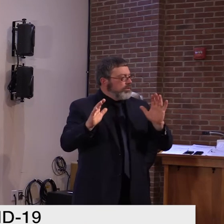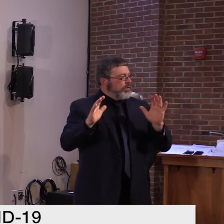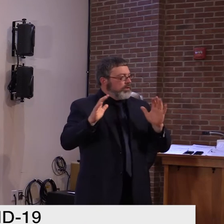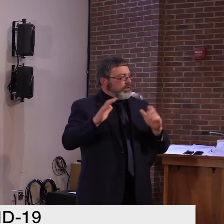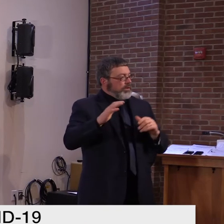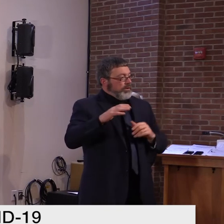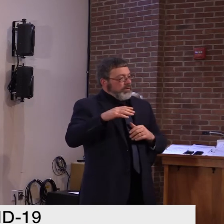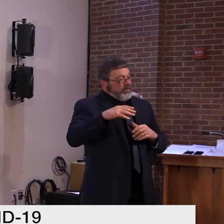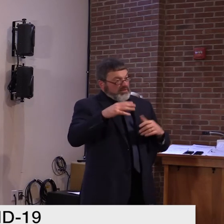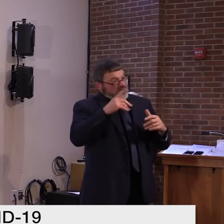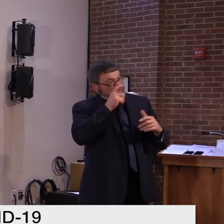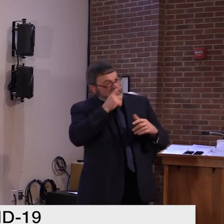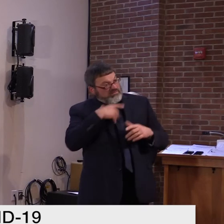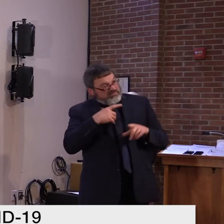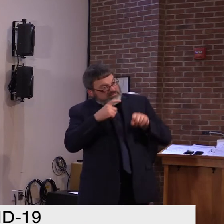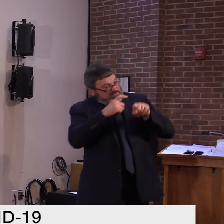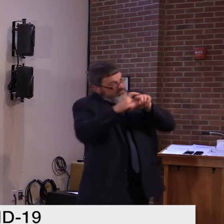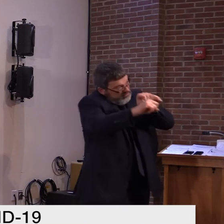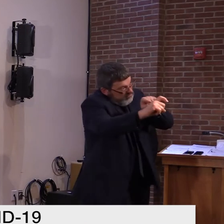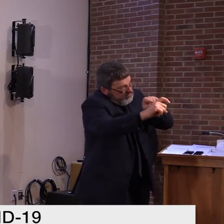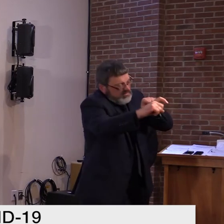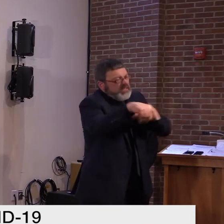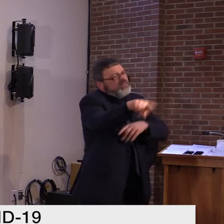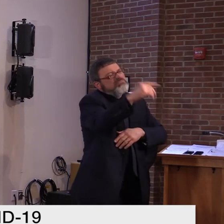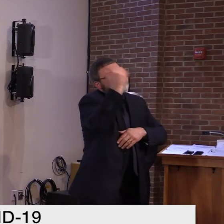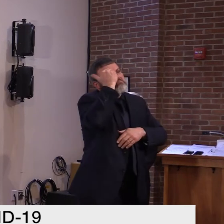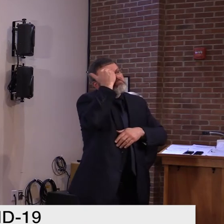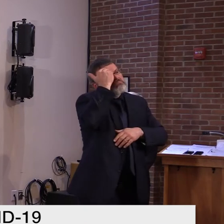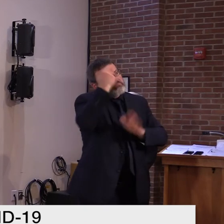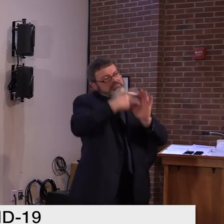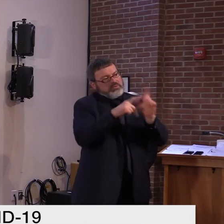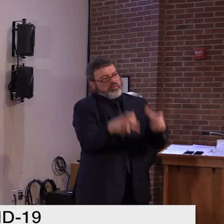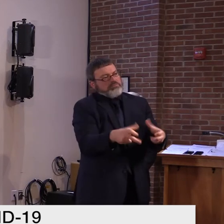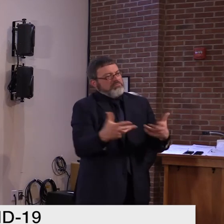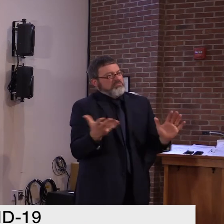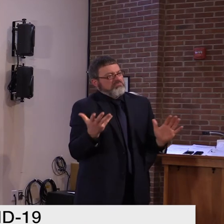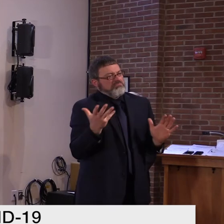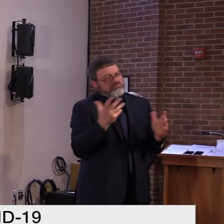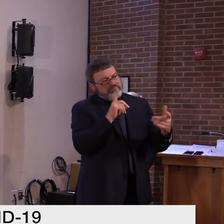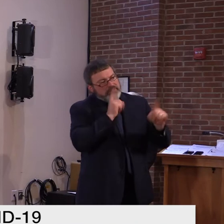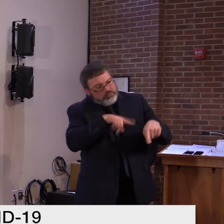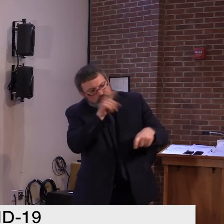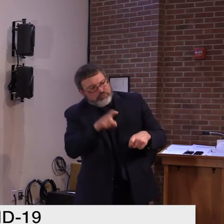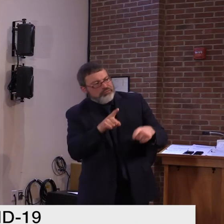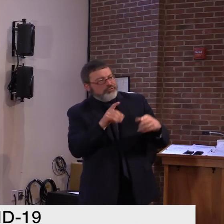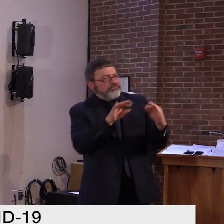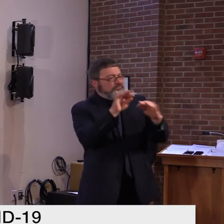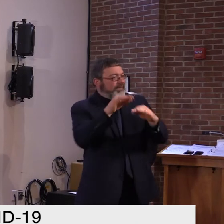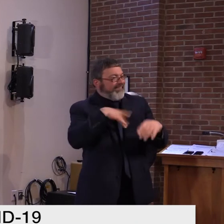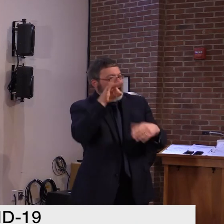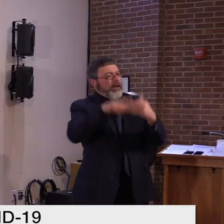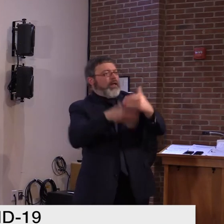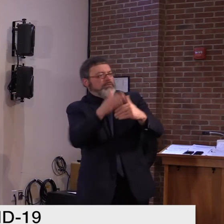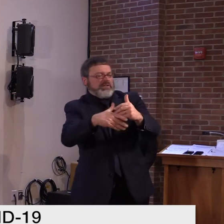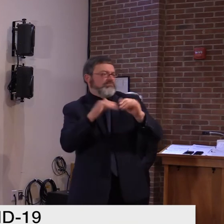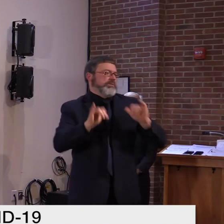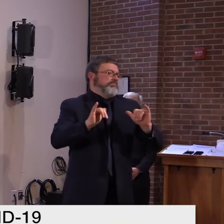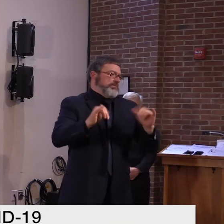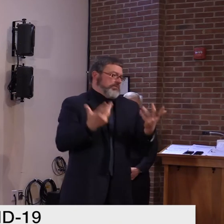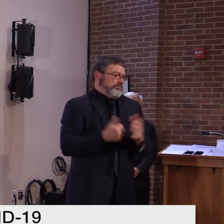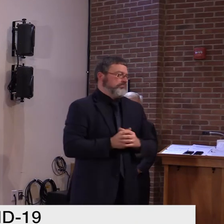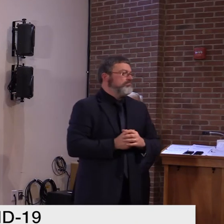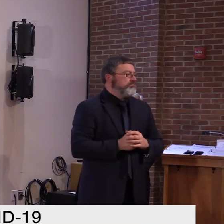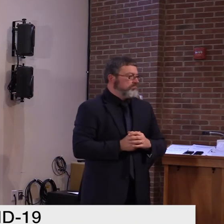Yeah, I remember the department helped put out a search for a couple months ago, unknown versus a certain person for the surgery. think it's just going